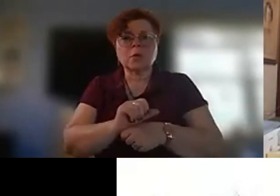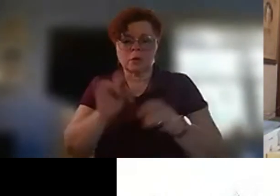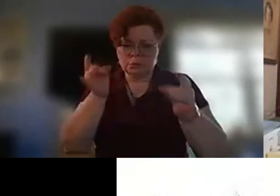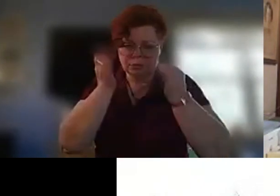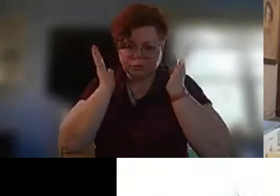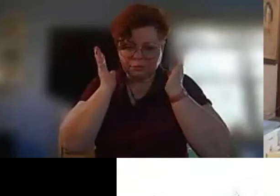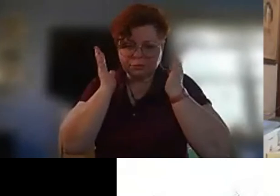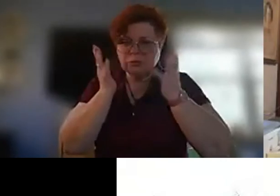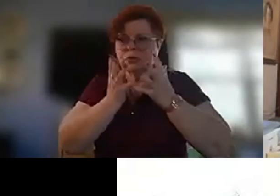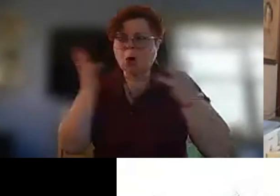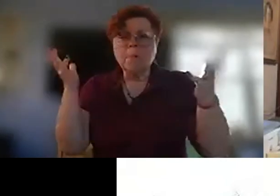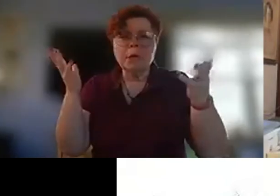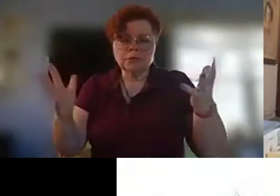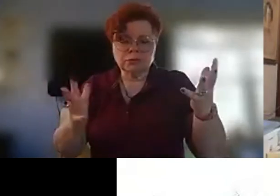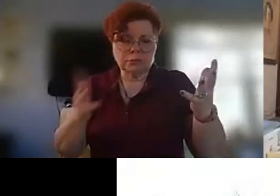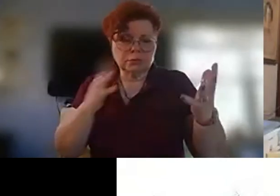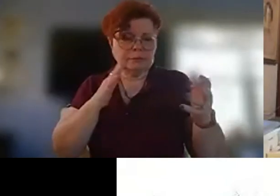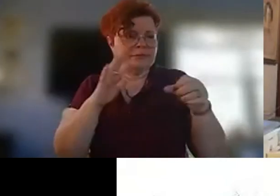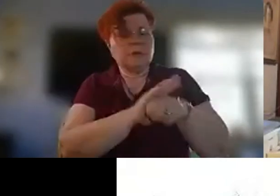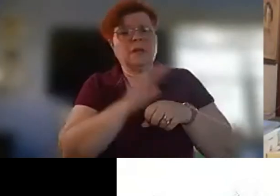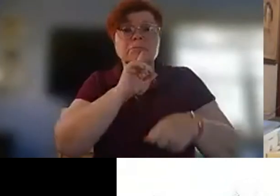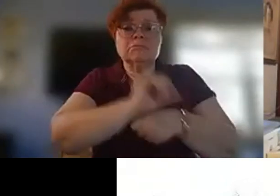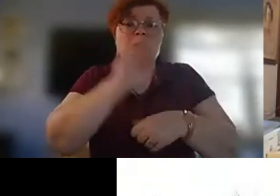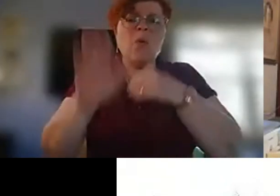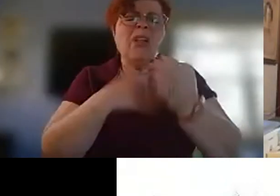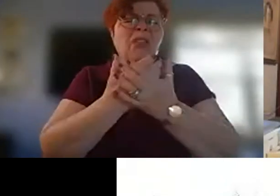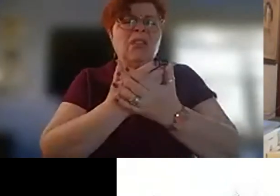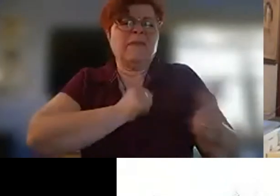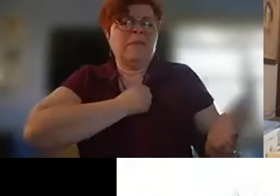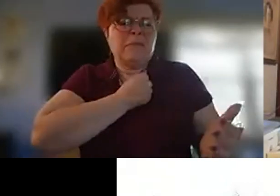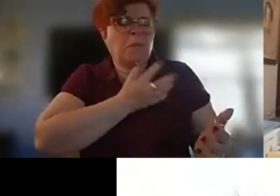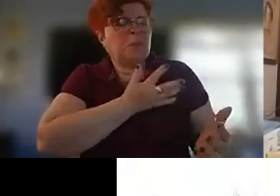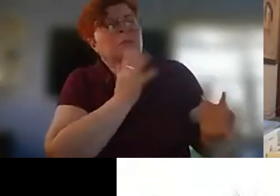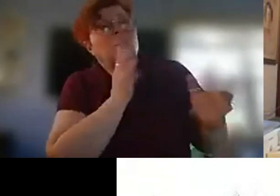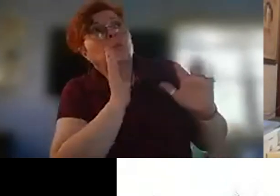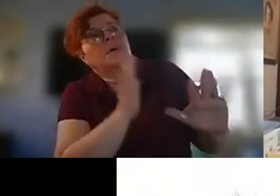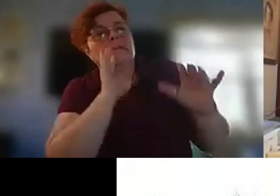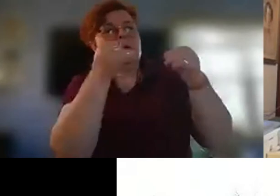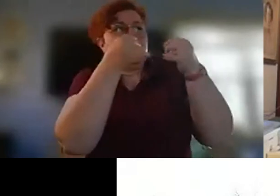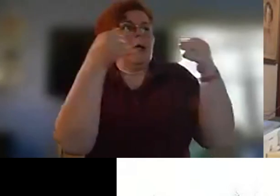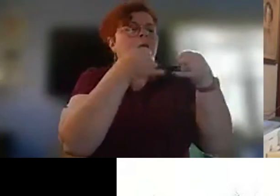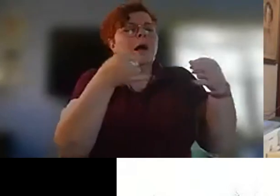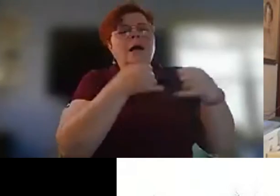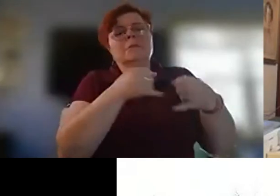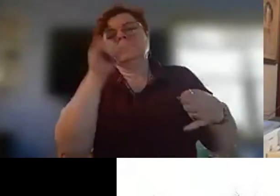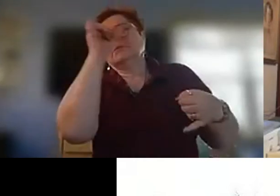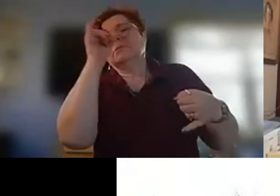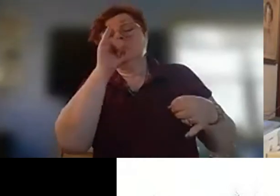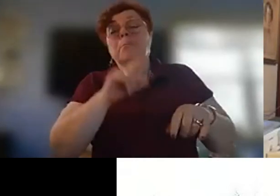much resonance in so many of the poem all of the poems really and and so many wonderful lines and and uh but um you know i